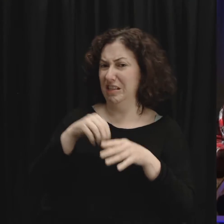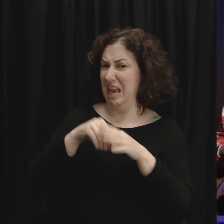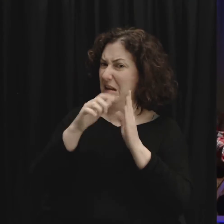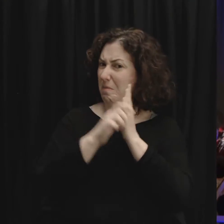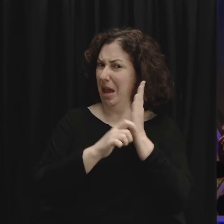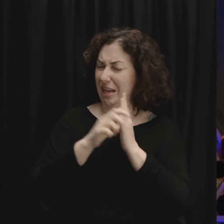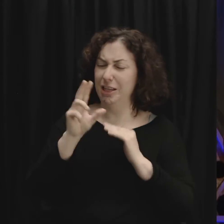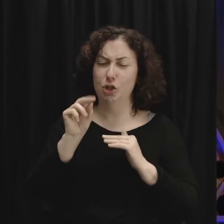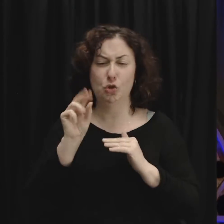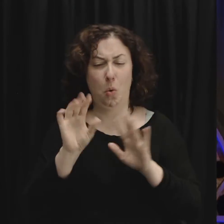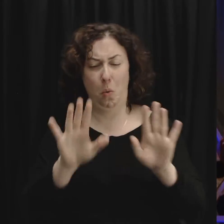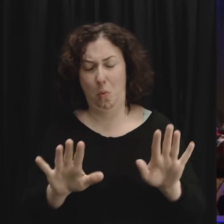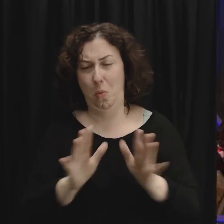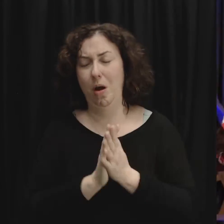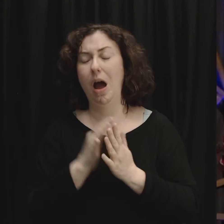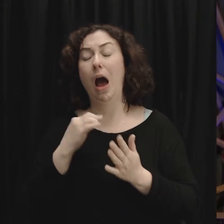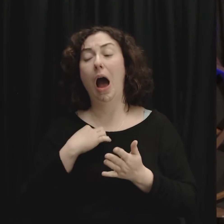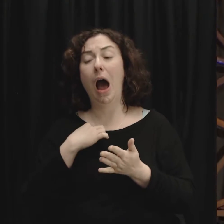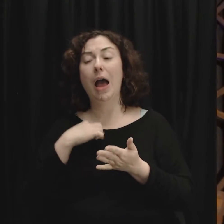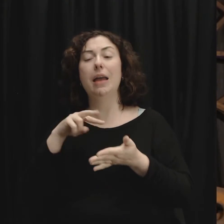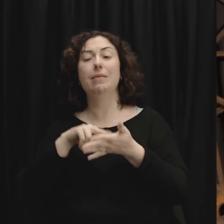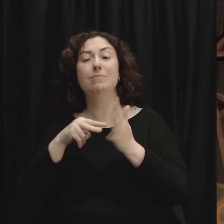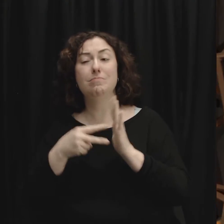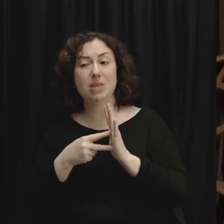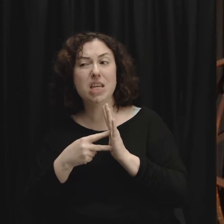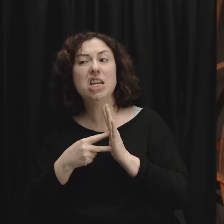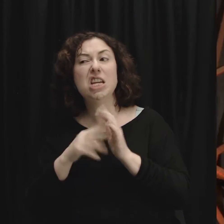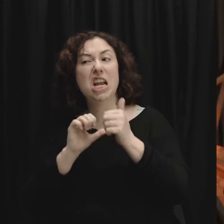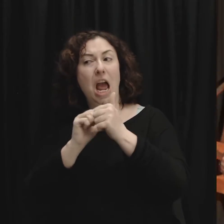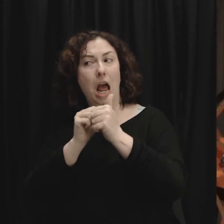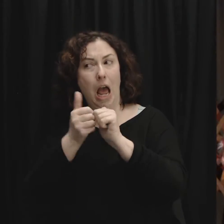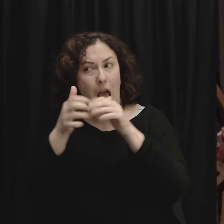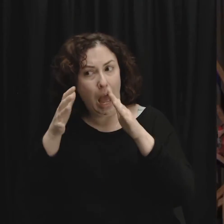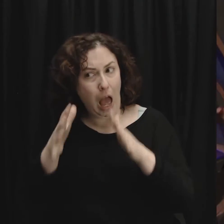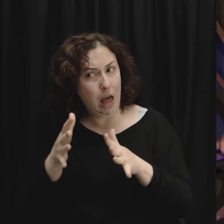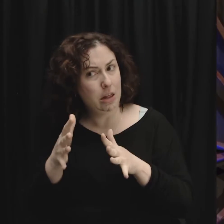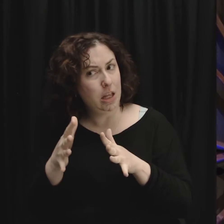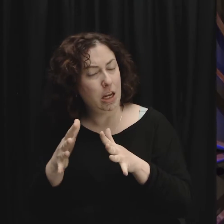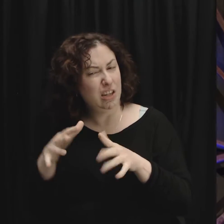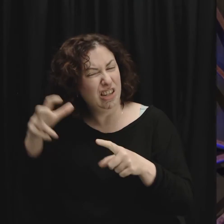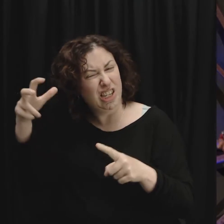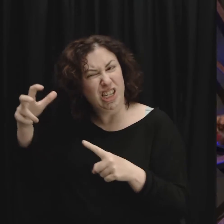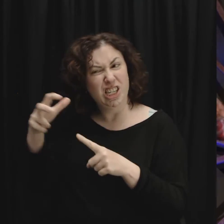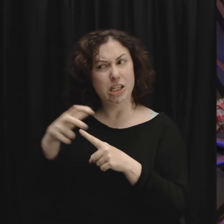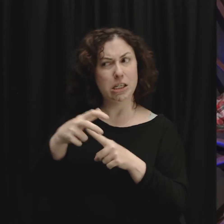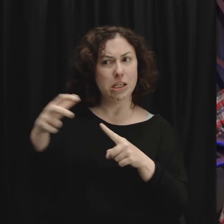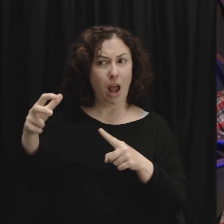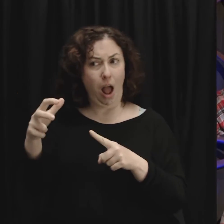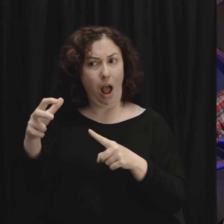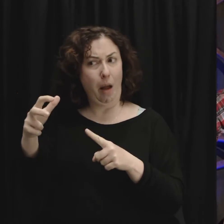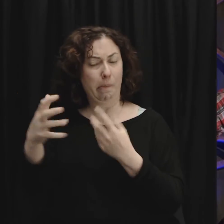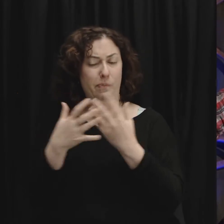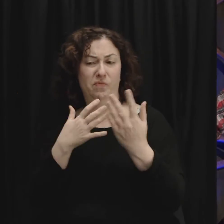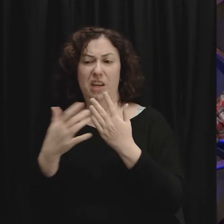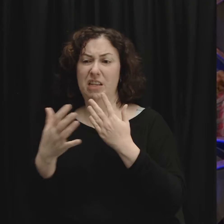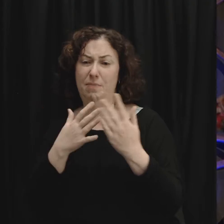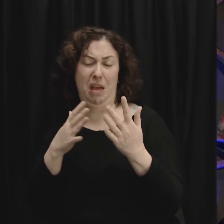to see some of the most fit athletes perform whatever their sport is, whether it's Olympics, whether it's the